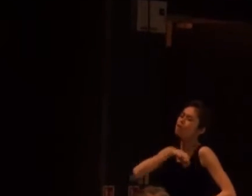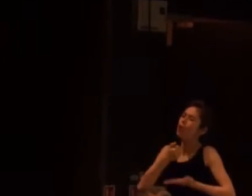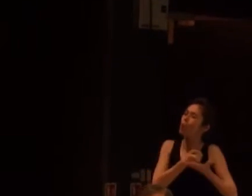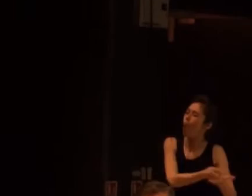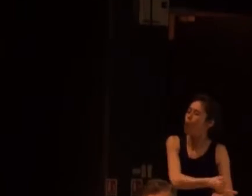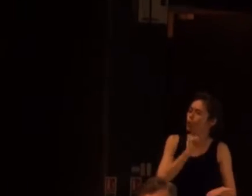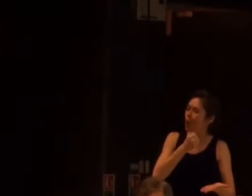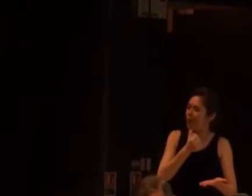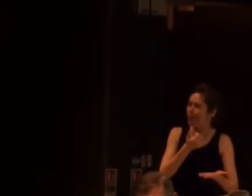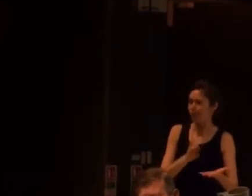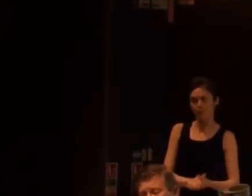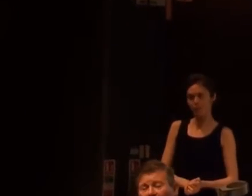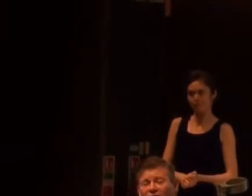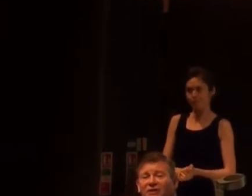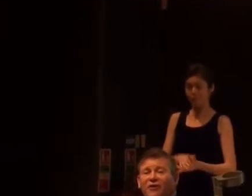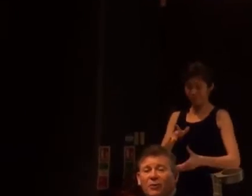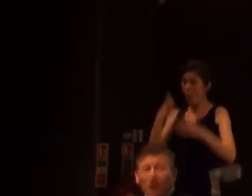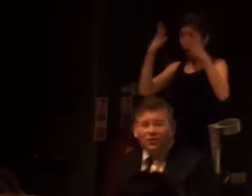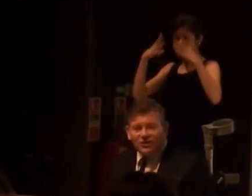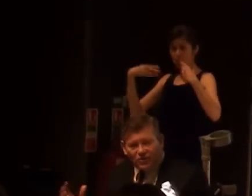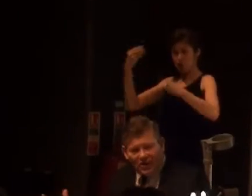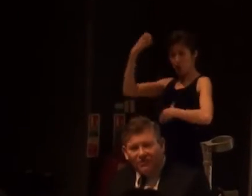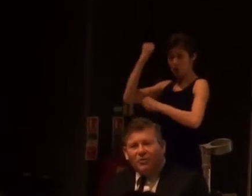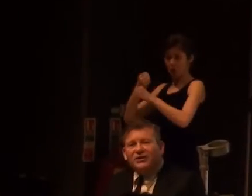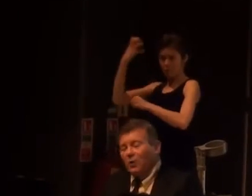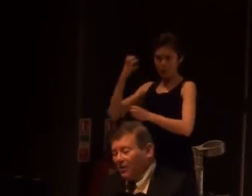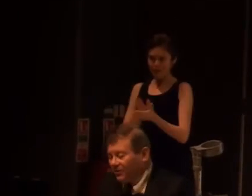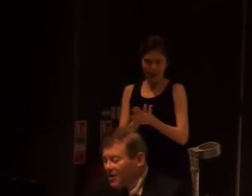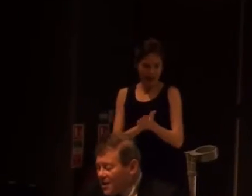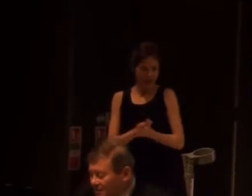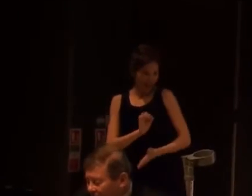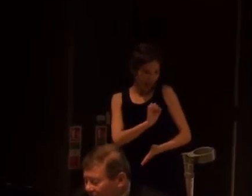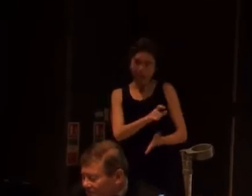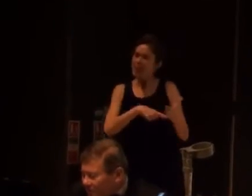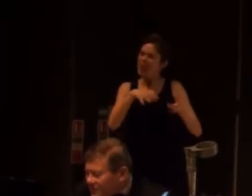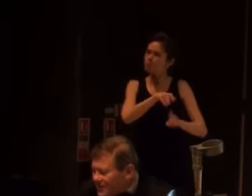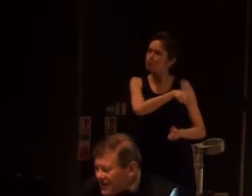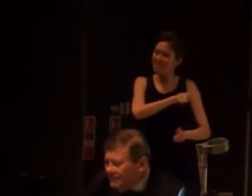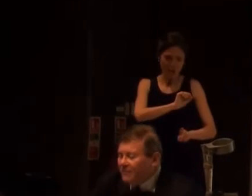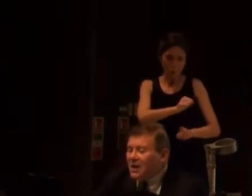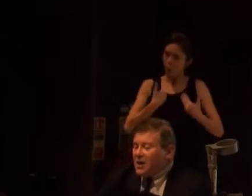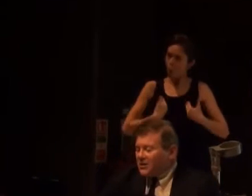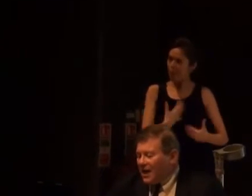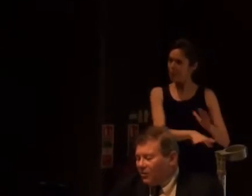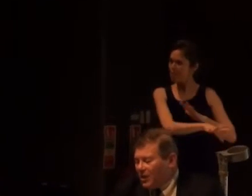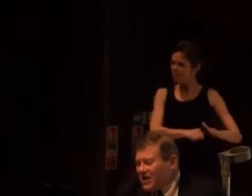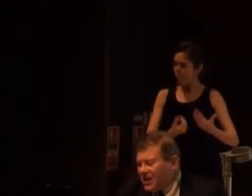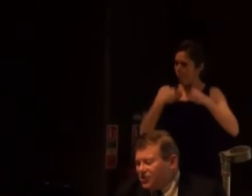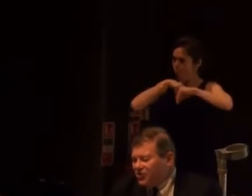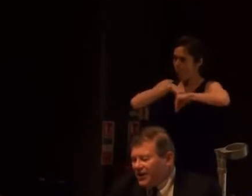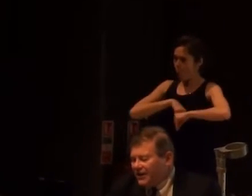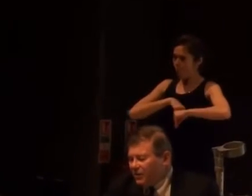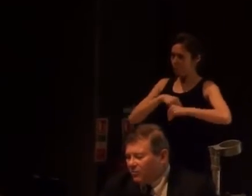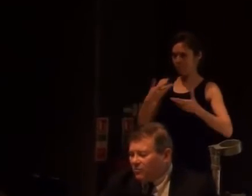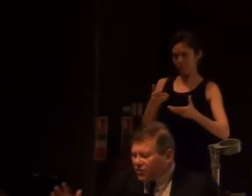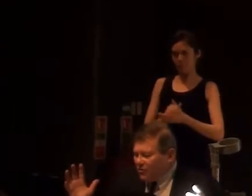out charity. Meanwhile, the government of Holland did very well because it took everybody's wealth. So there's a good scheme. Now, in